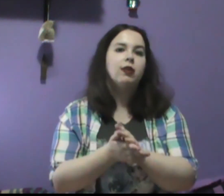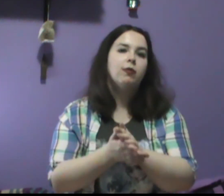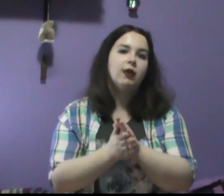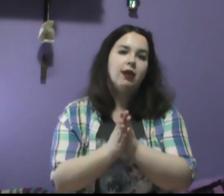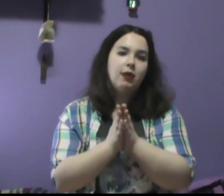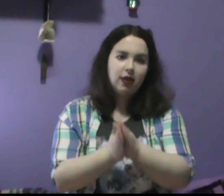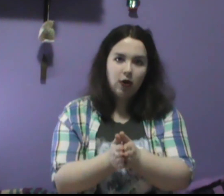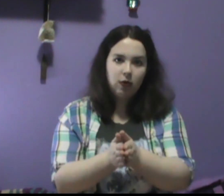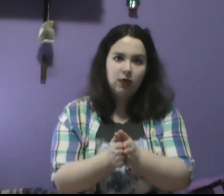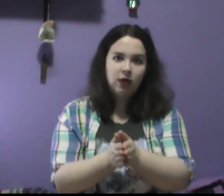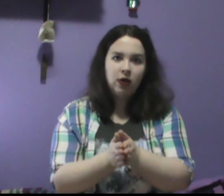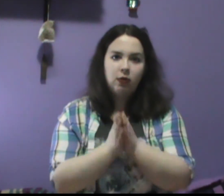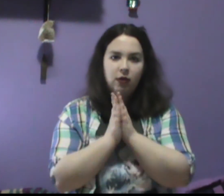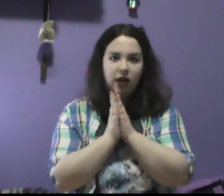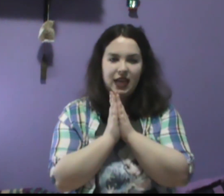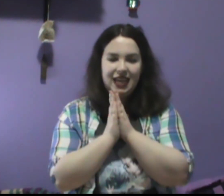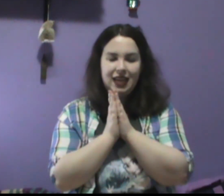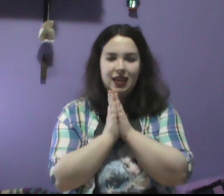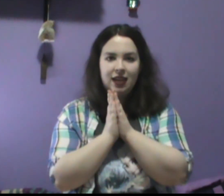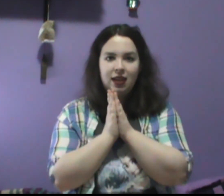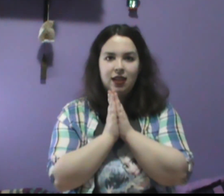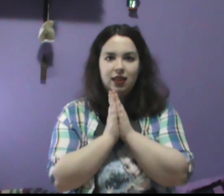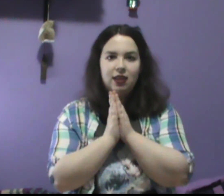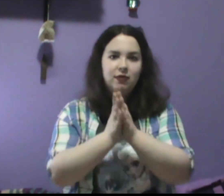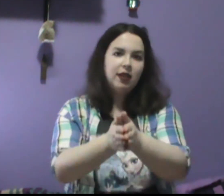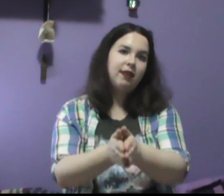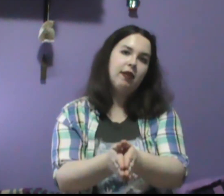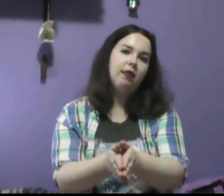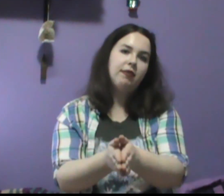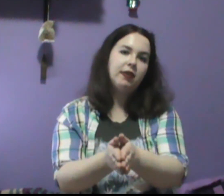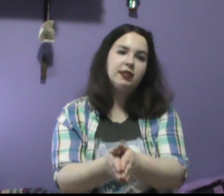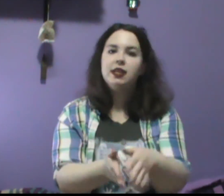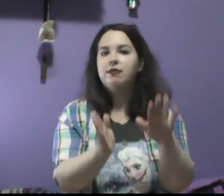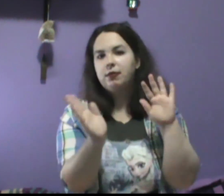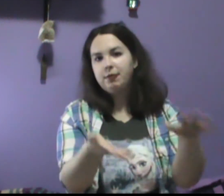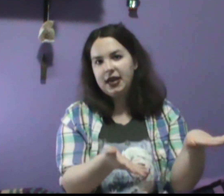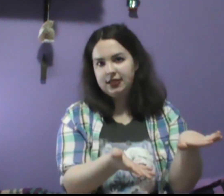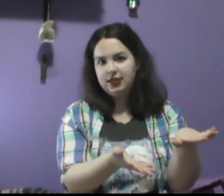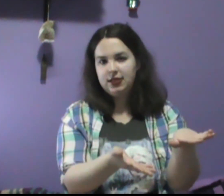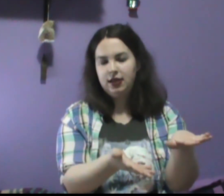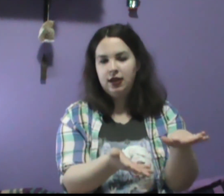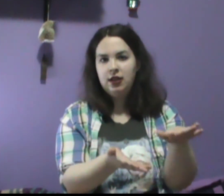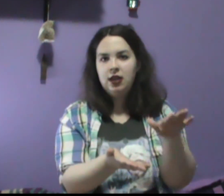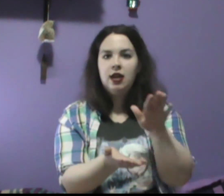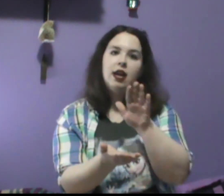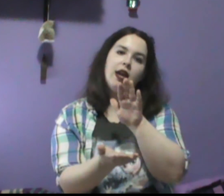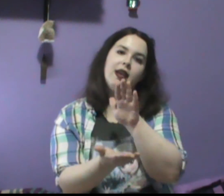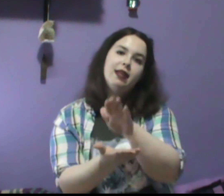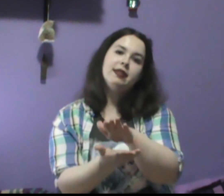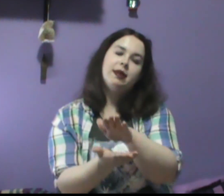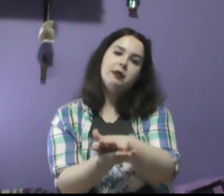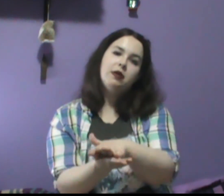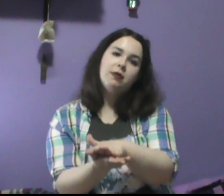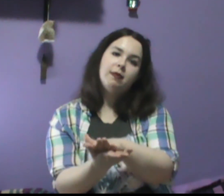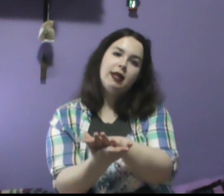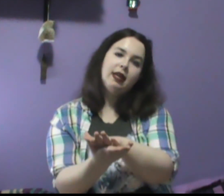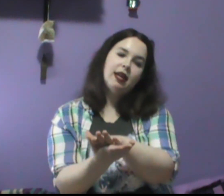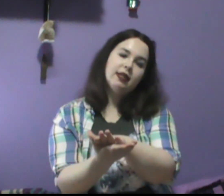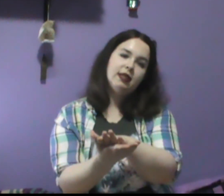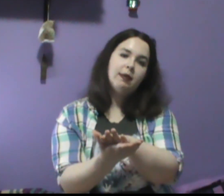the one that we know, where he lived the life that we've already seen from the past season. And in this episode, we got to see